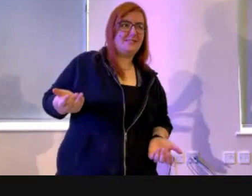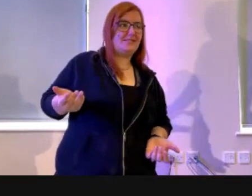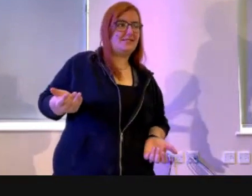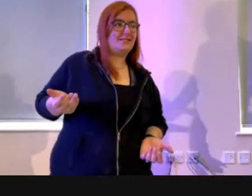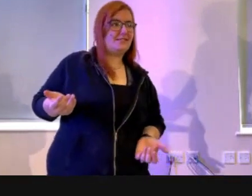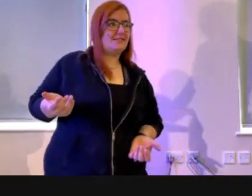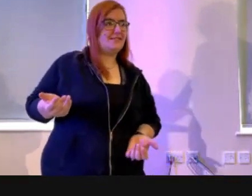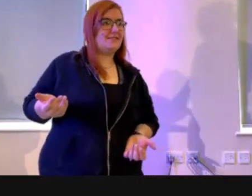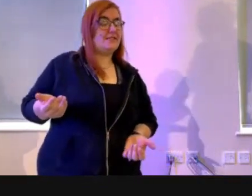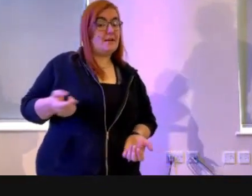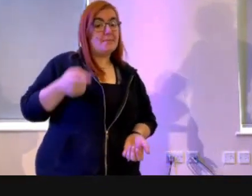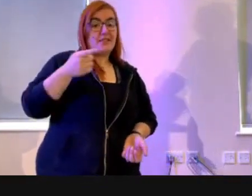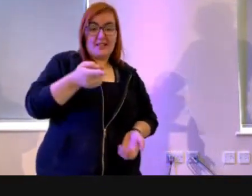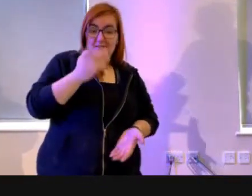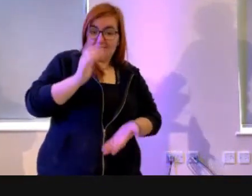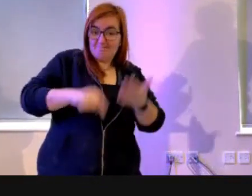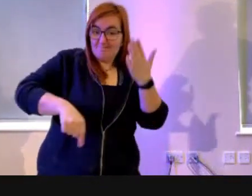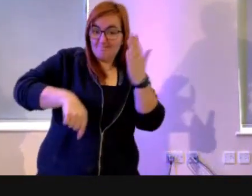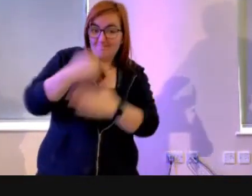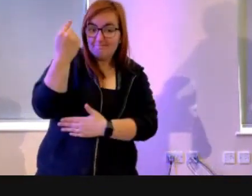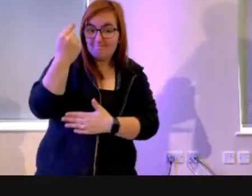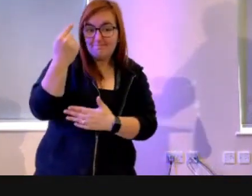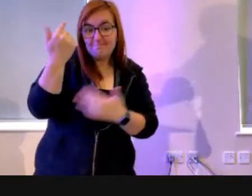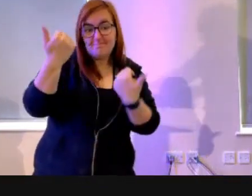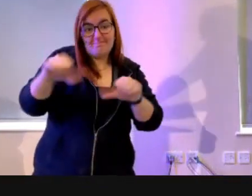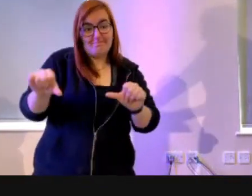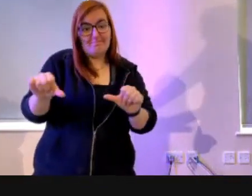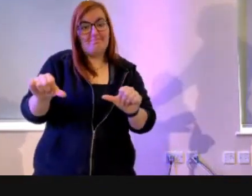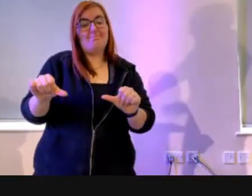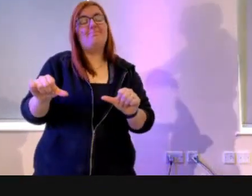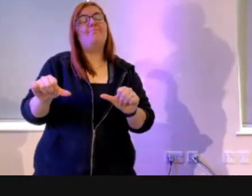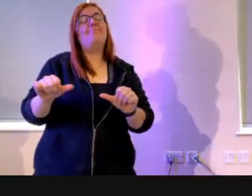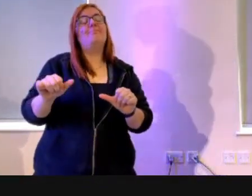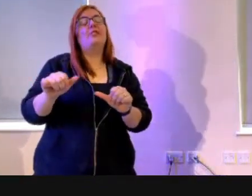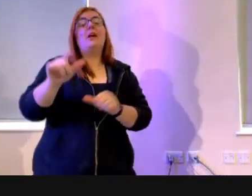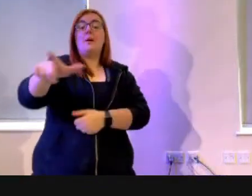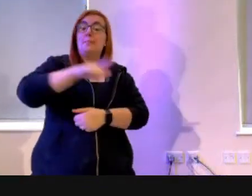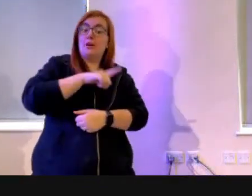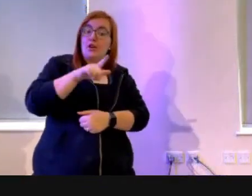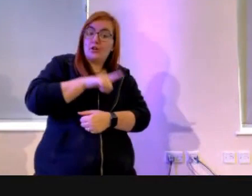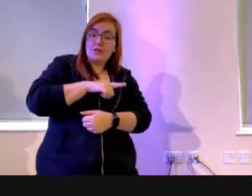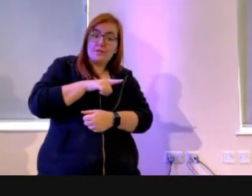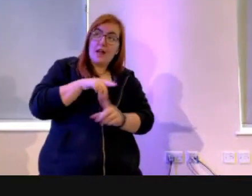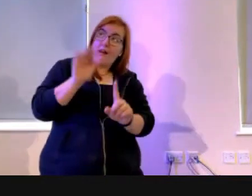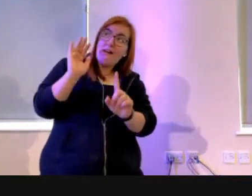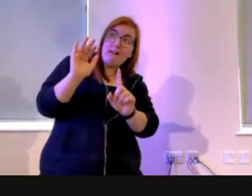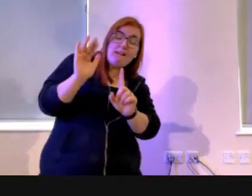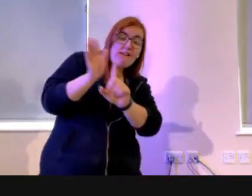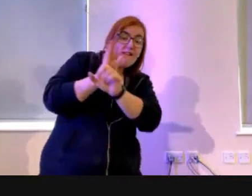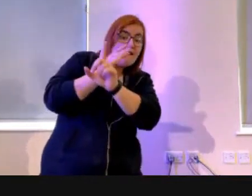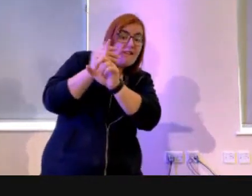And that's exactly what happens. And what we find is that because of that, Adam and Eve are